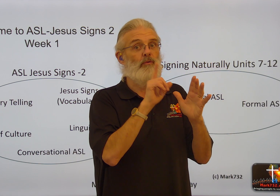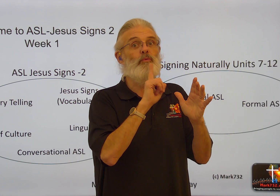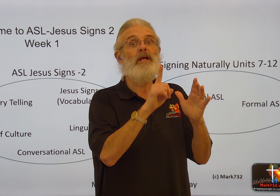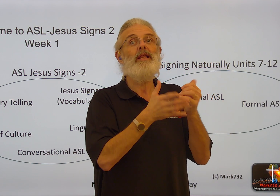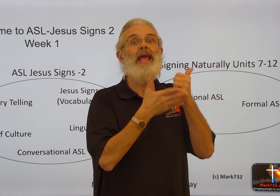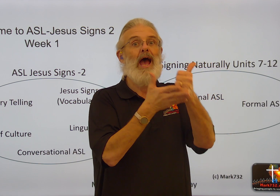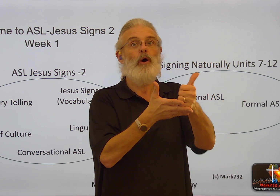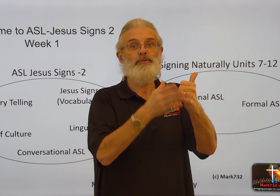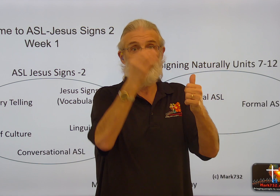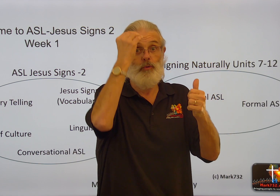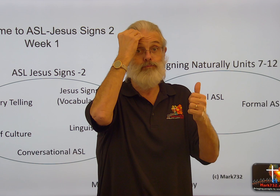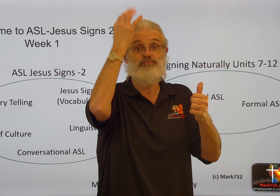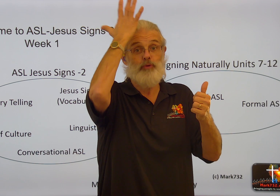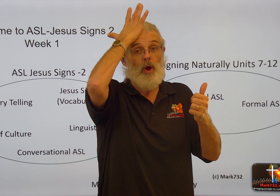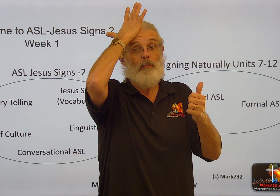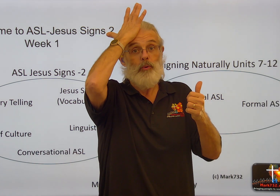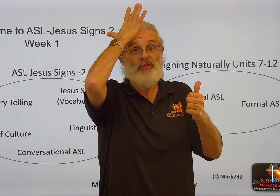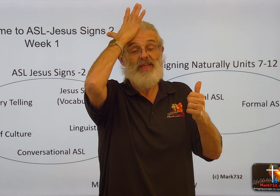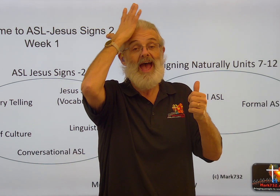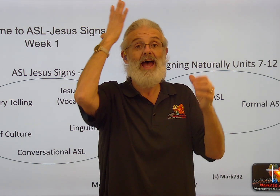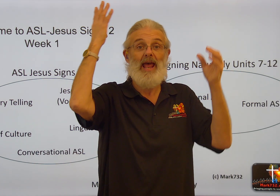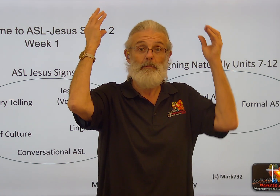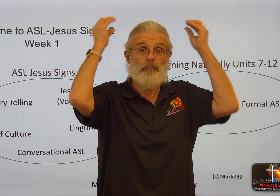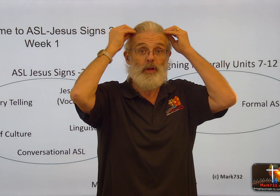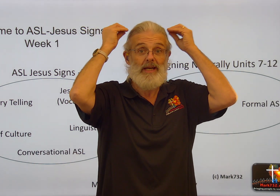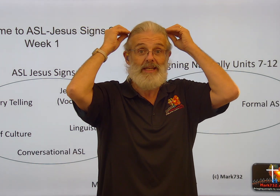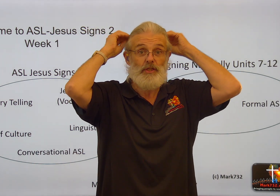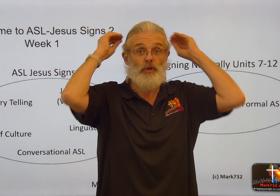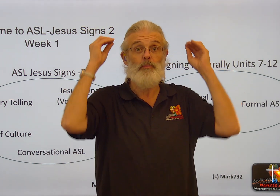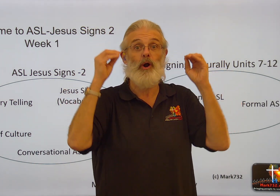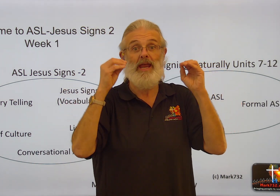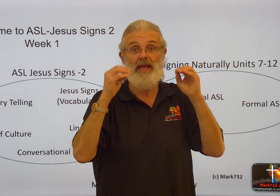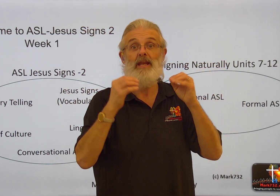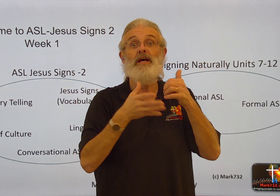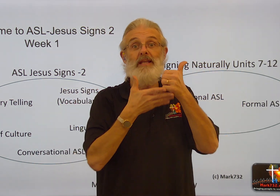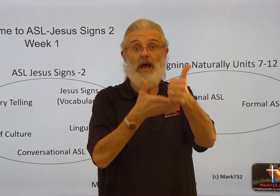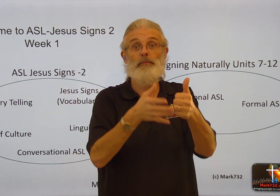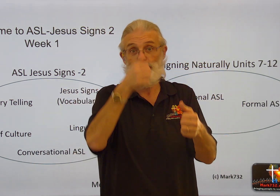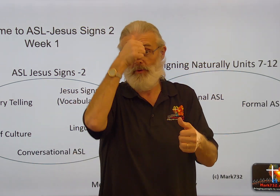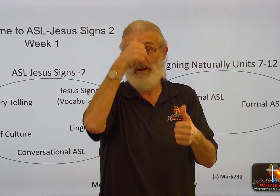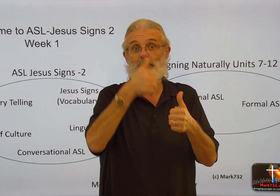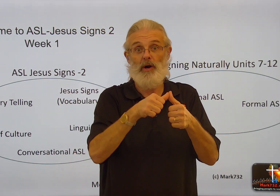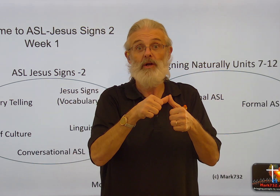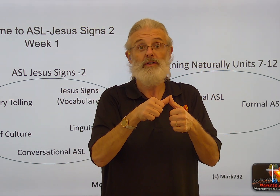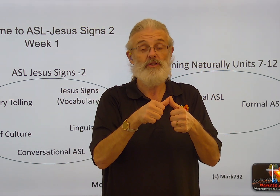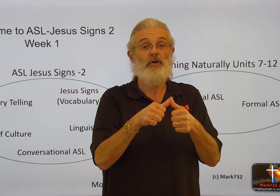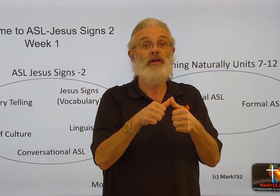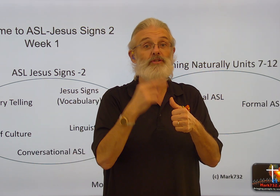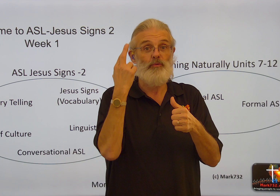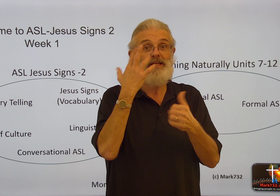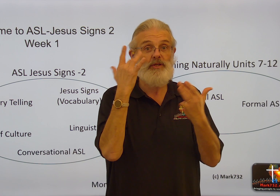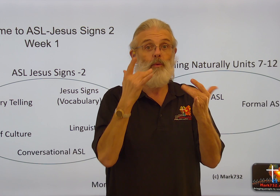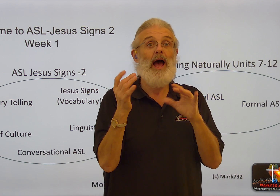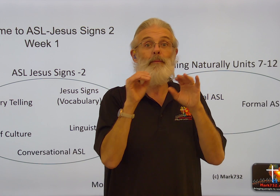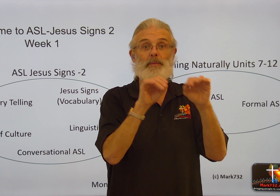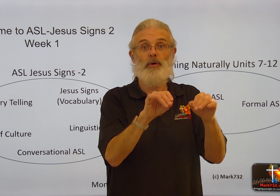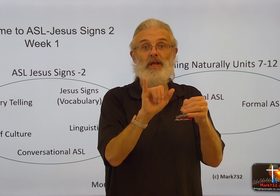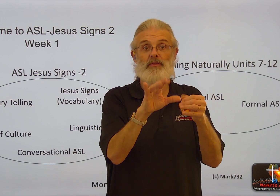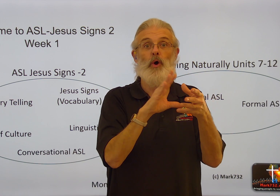really helps to put that and put it into your brain to help you remember. So there's a reason why we put in those